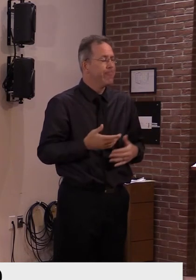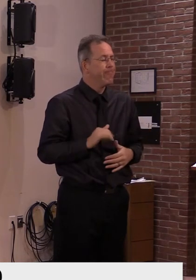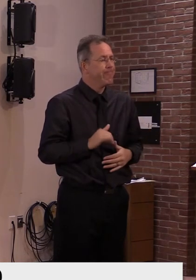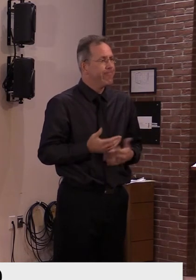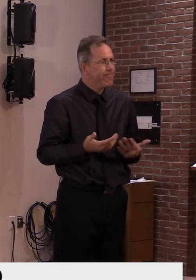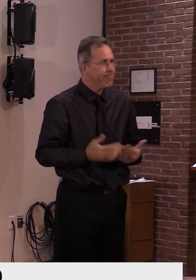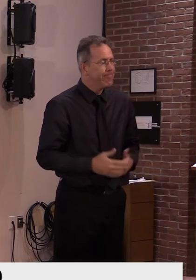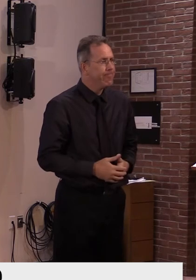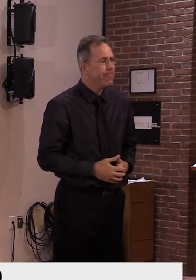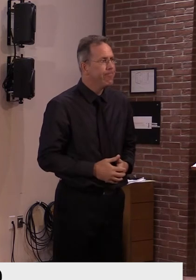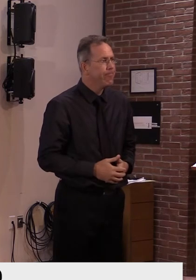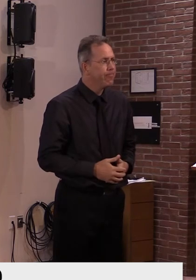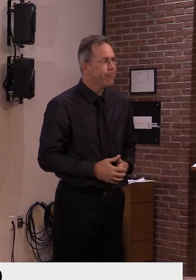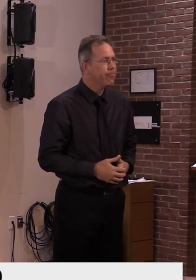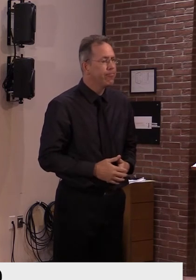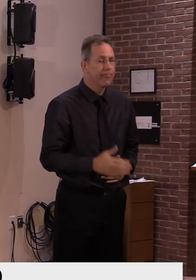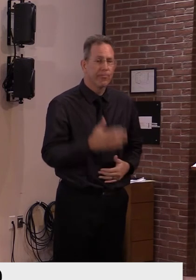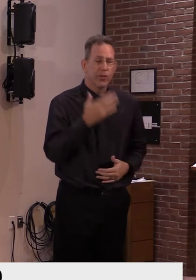Okay. Thank you, Governor.